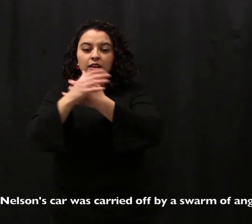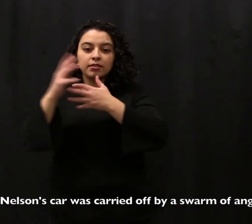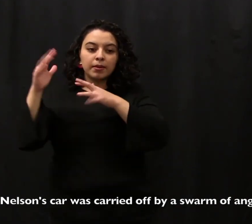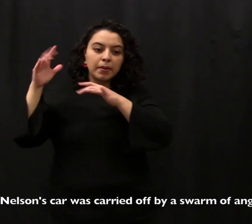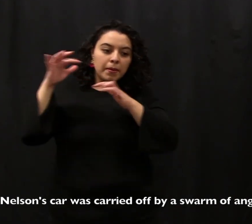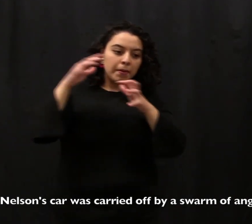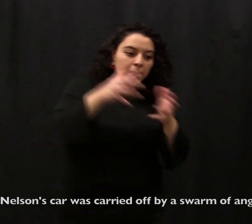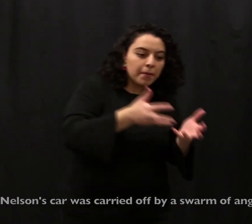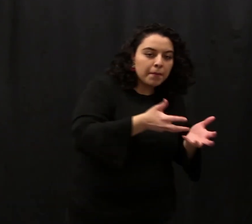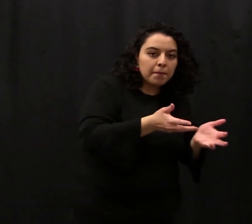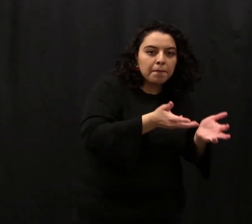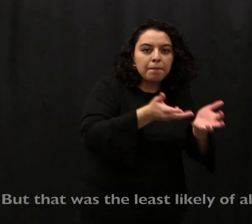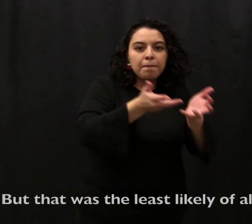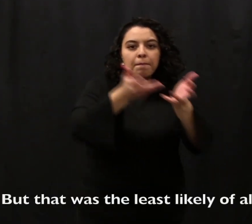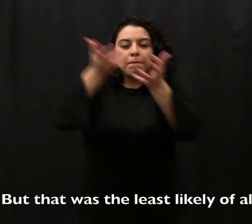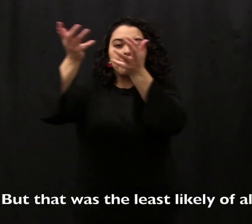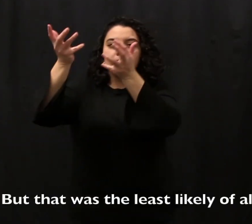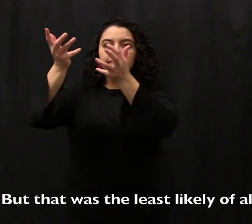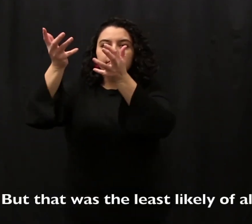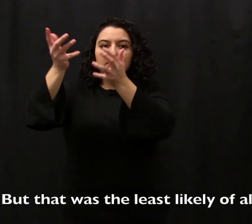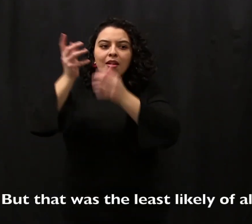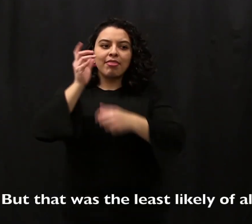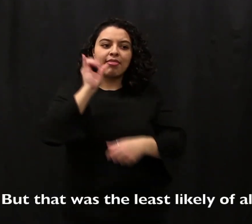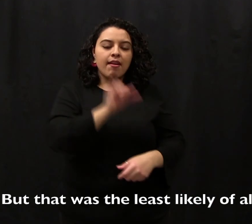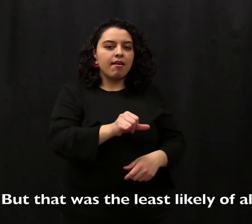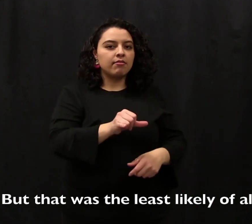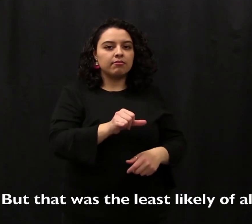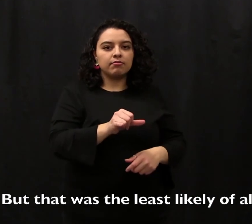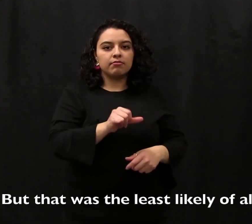butterflies. But that was the least likely of all.